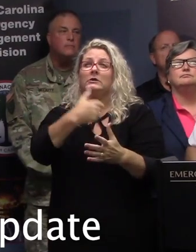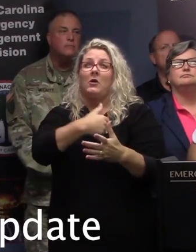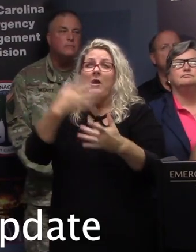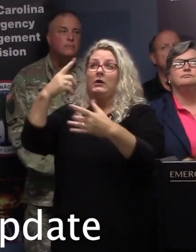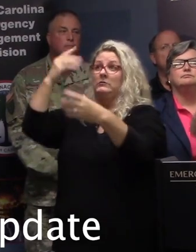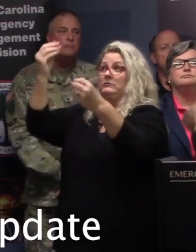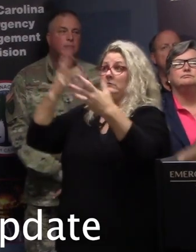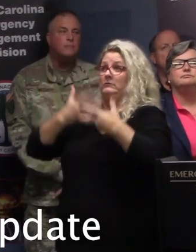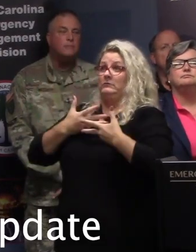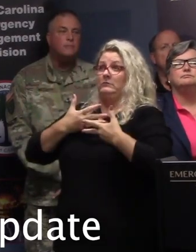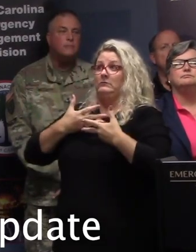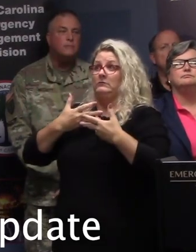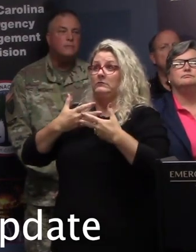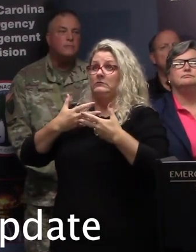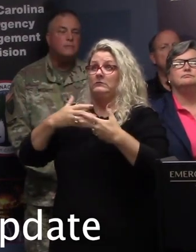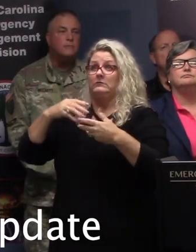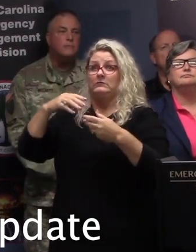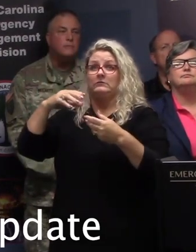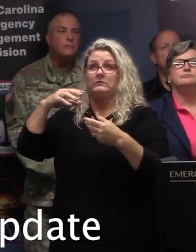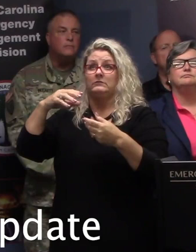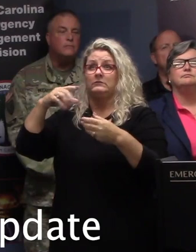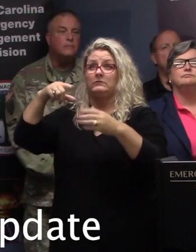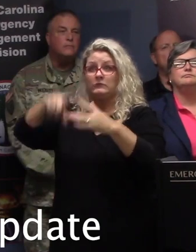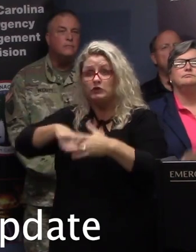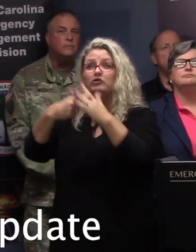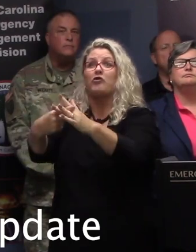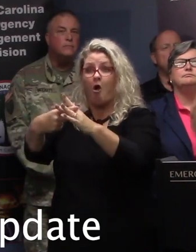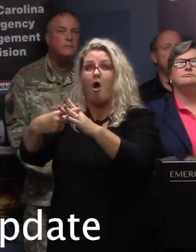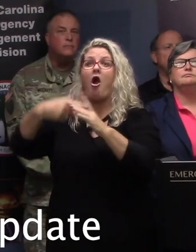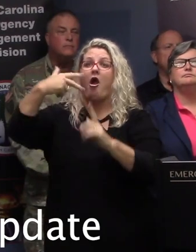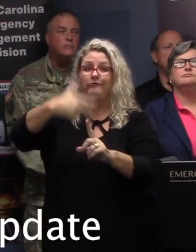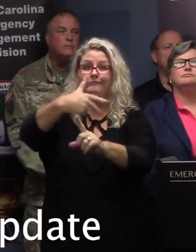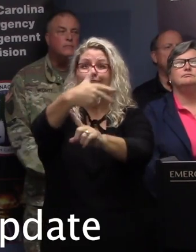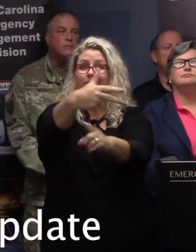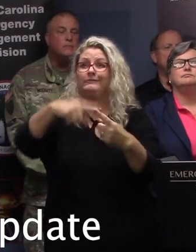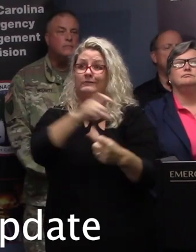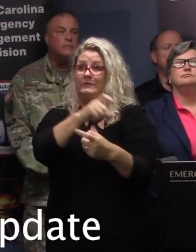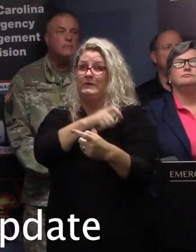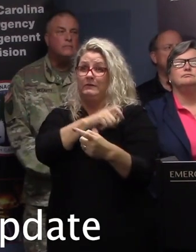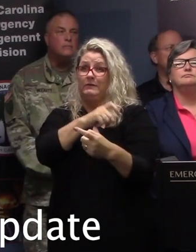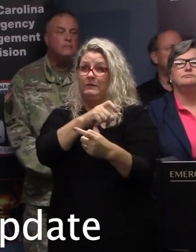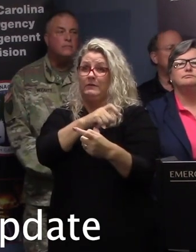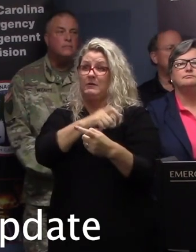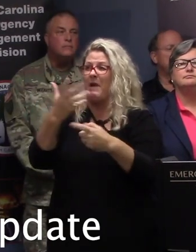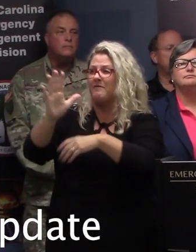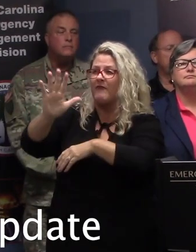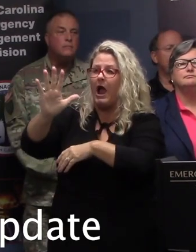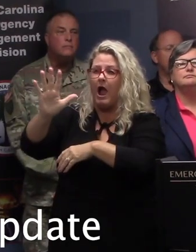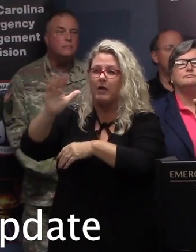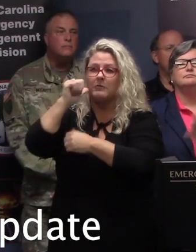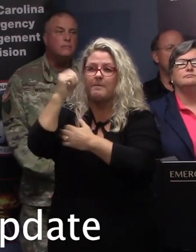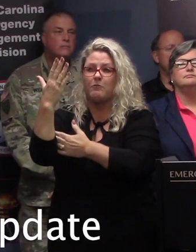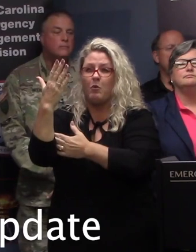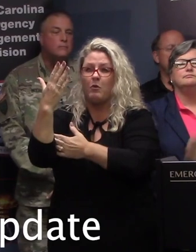a.m. this morning, tomorrow morning, about 5 a.m., once we give the order to deploy assets, again, if you're